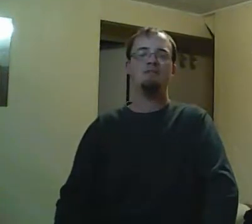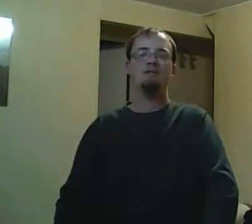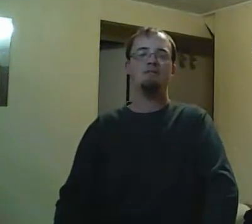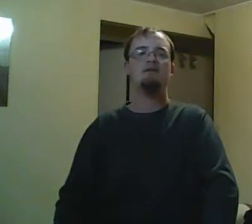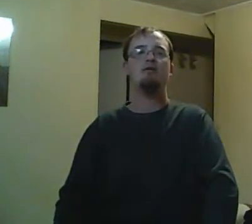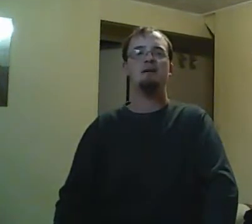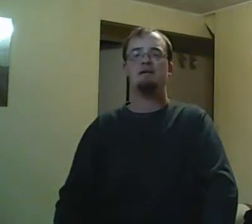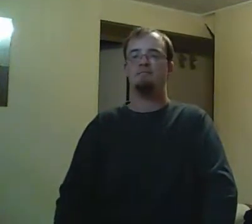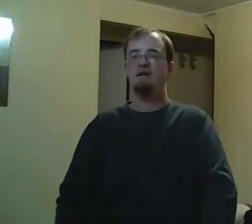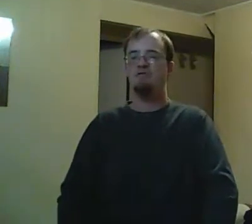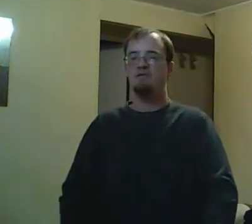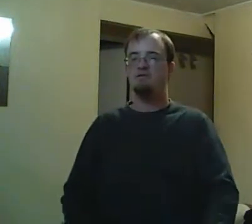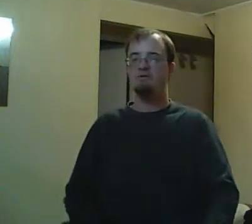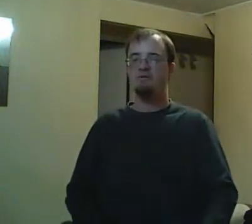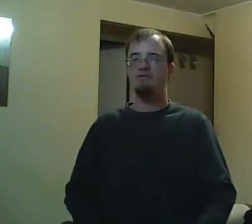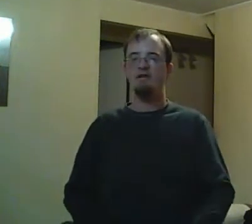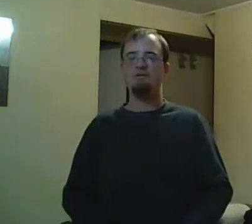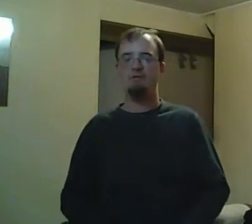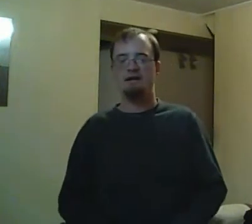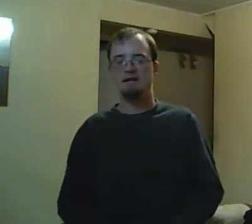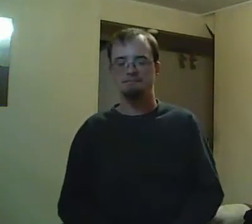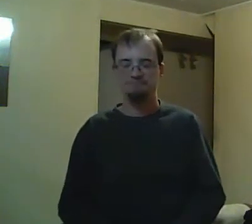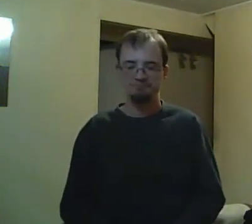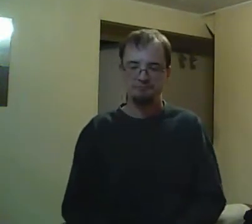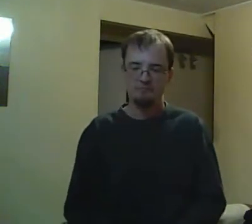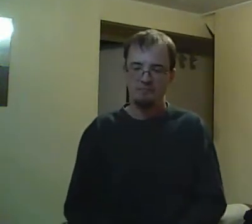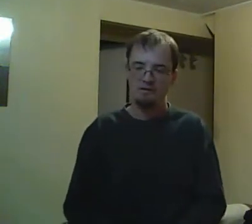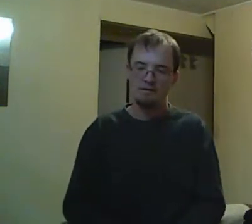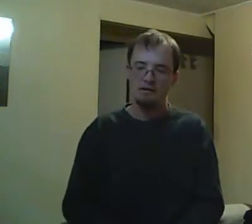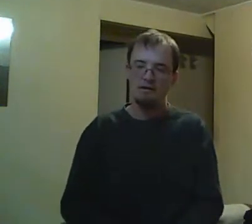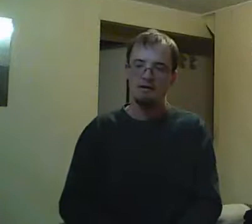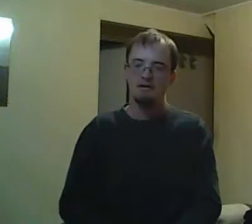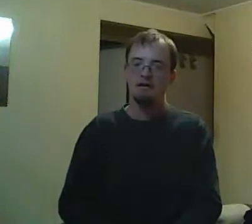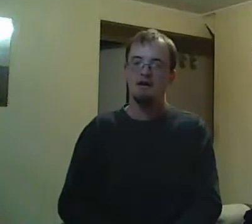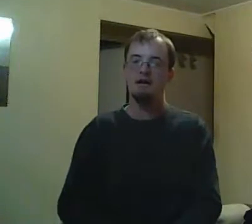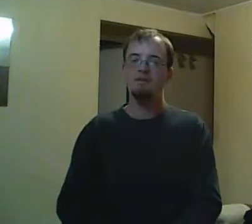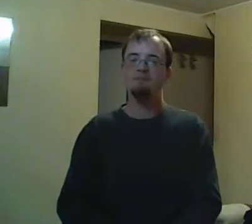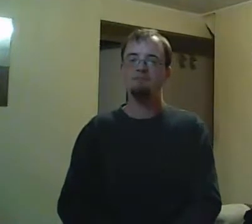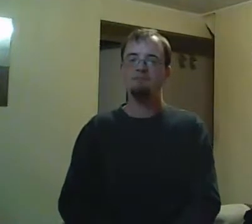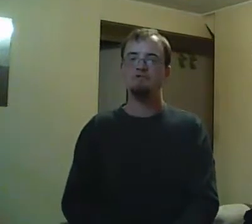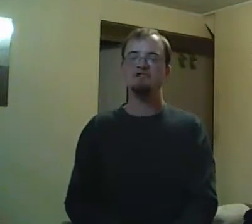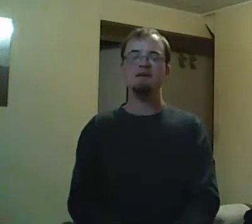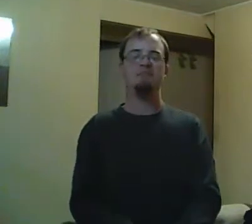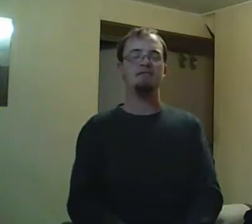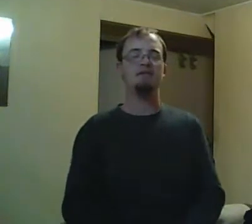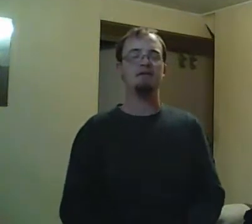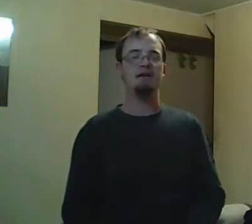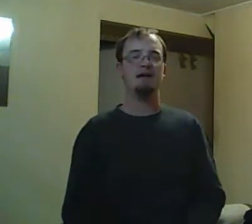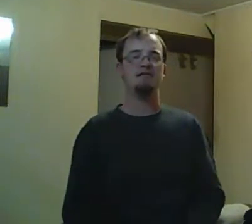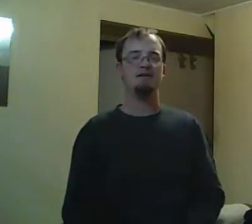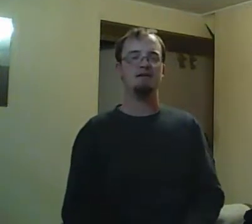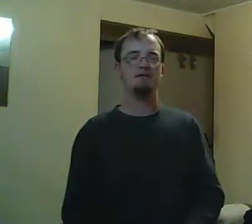or anything else. It's apparent that the students practically, you know,